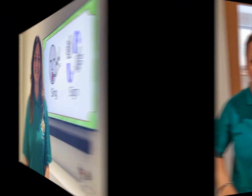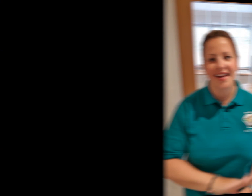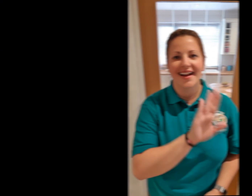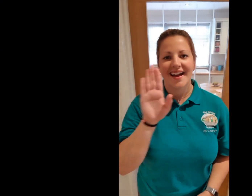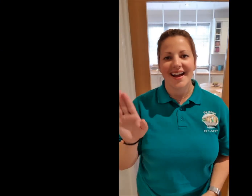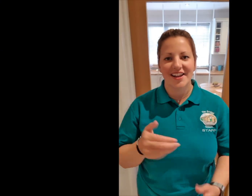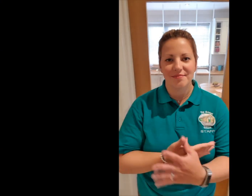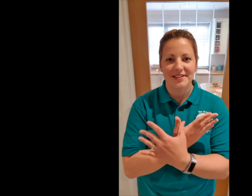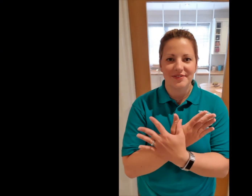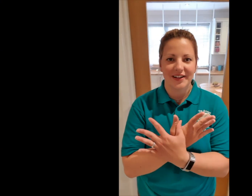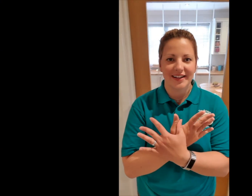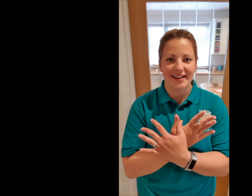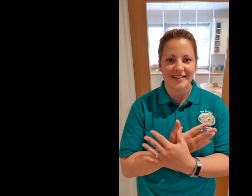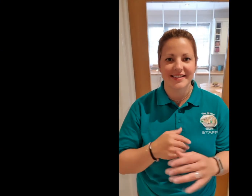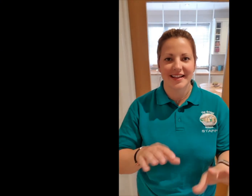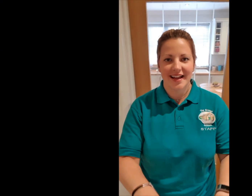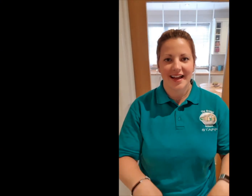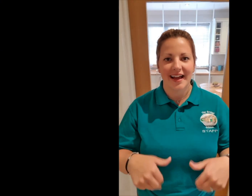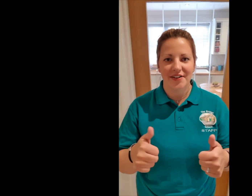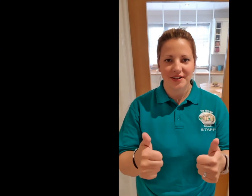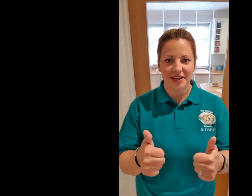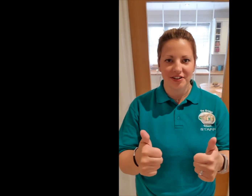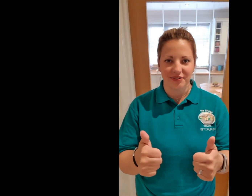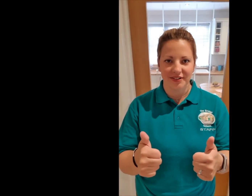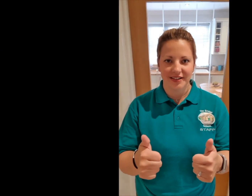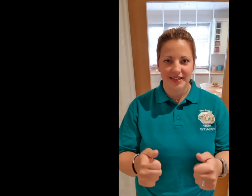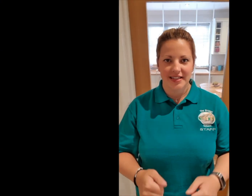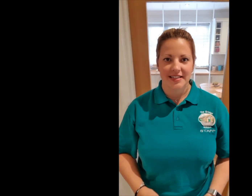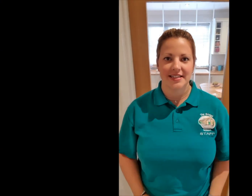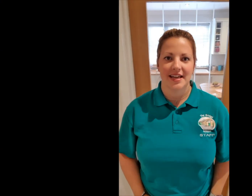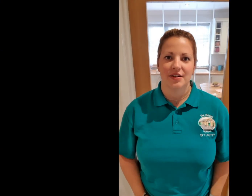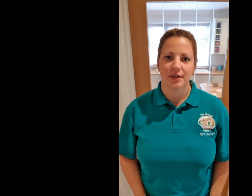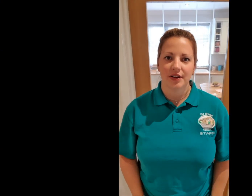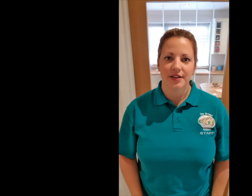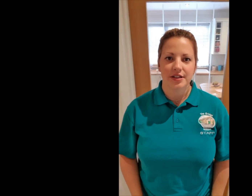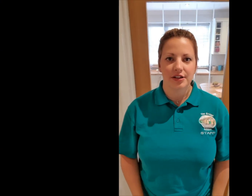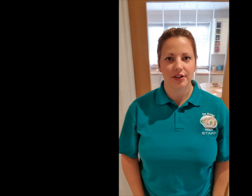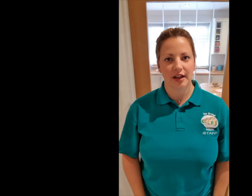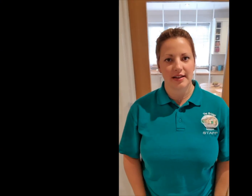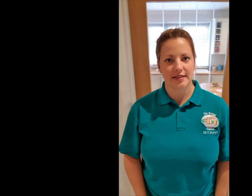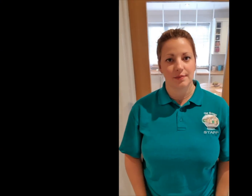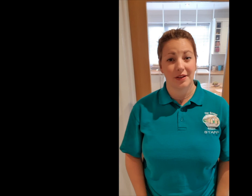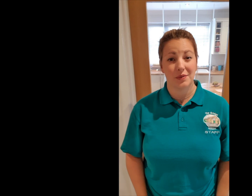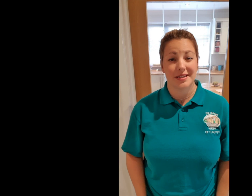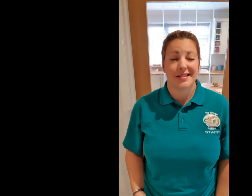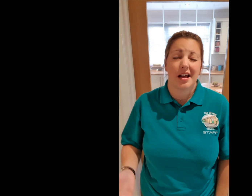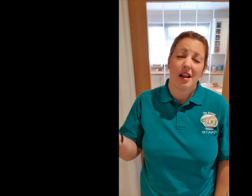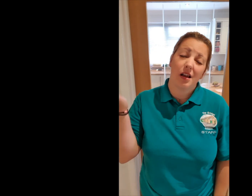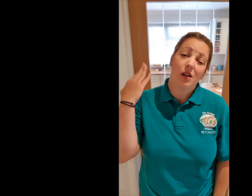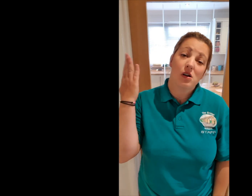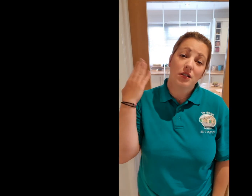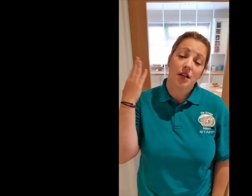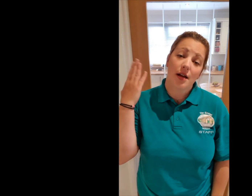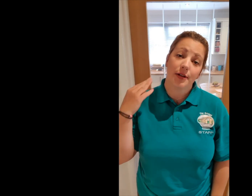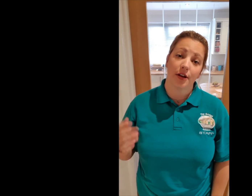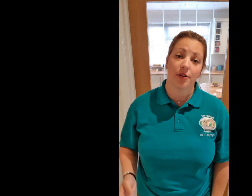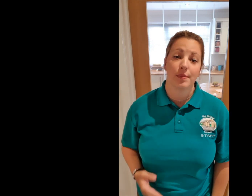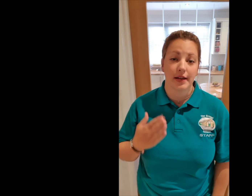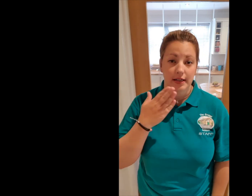Hello butterfly class, how are you? Today we're going to look at something we did a long time ago back in